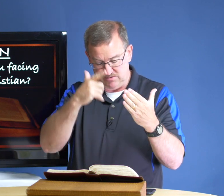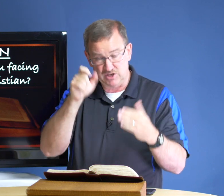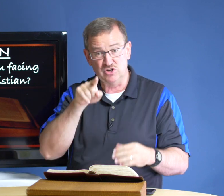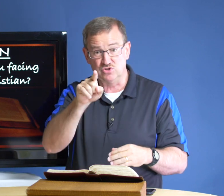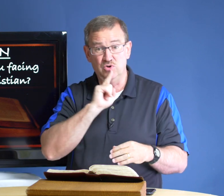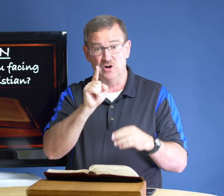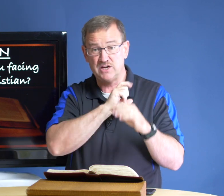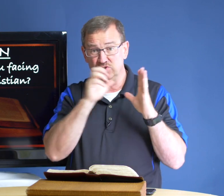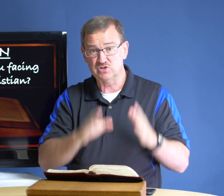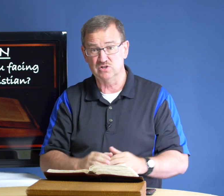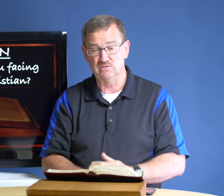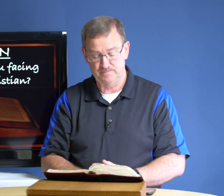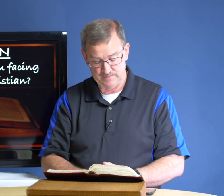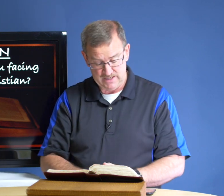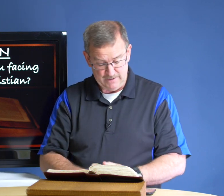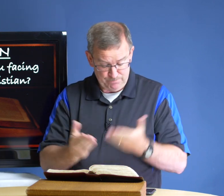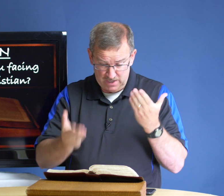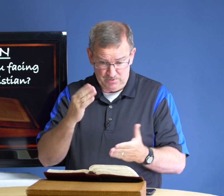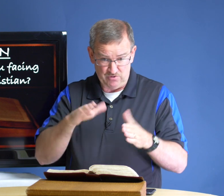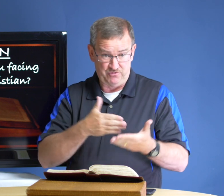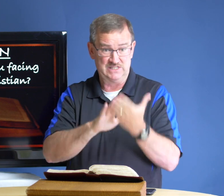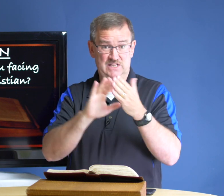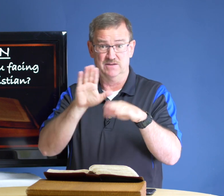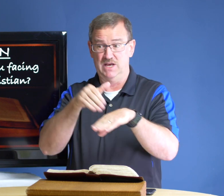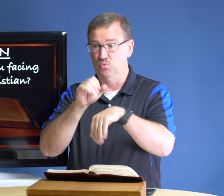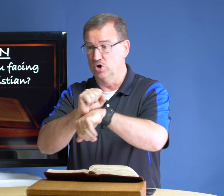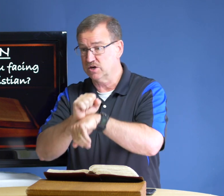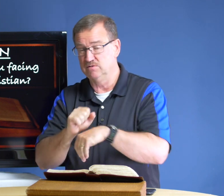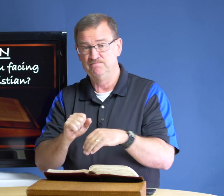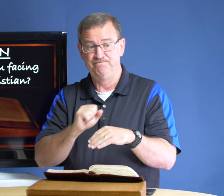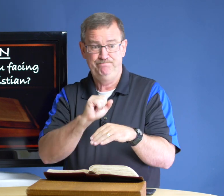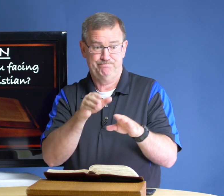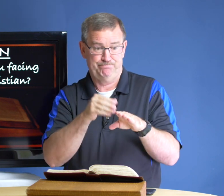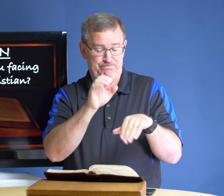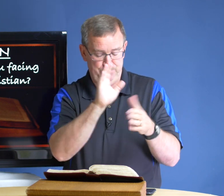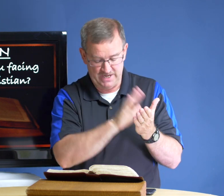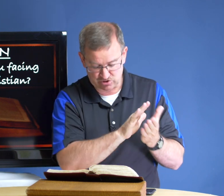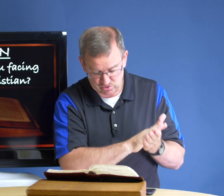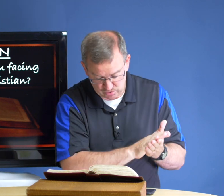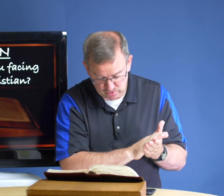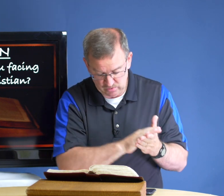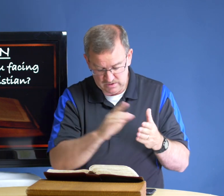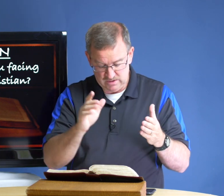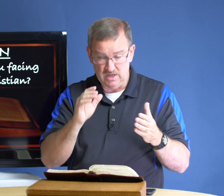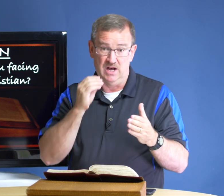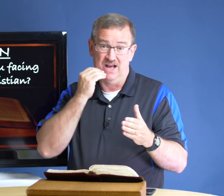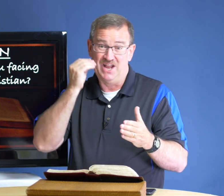because you are a christian maybe you're facing them at work at school at